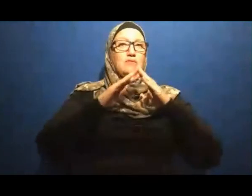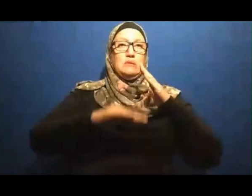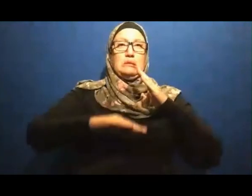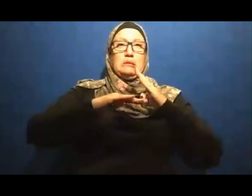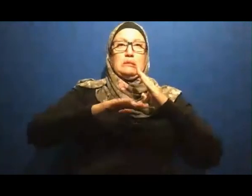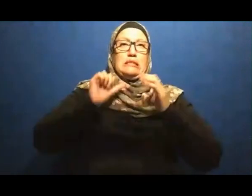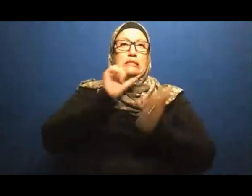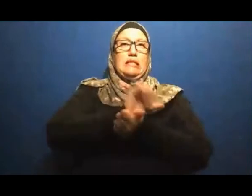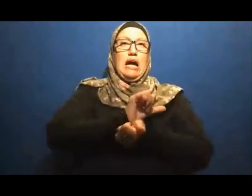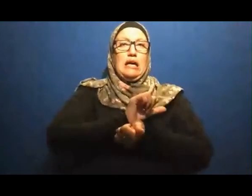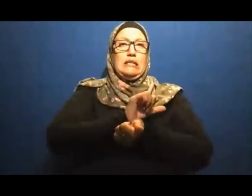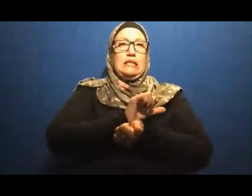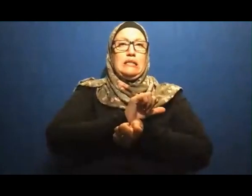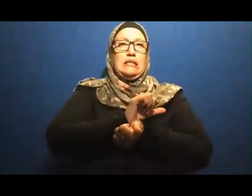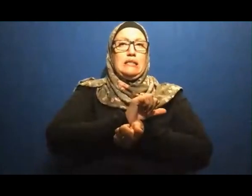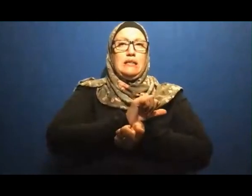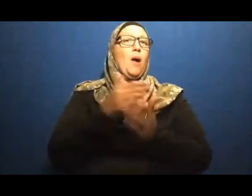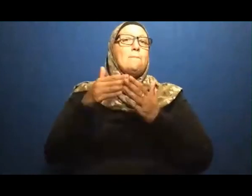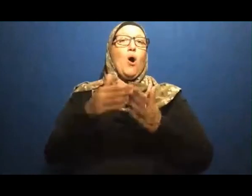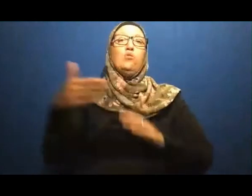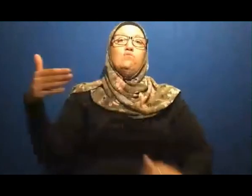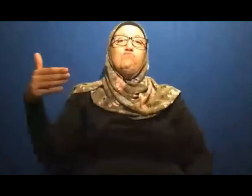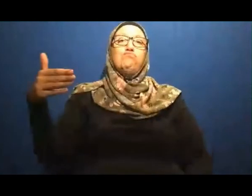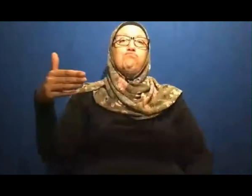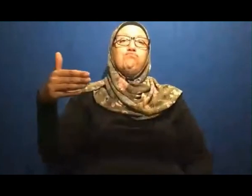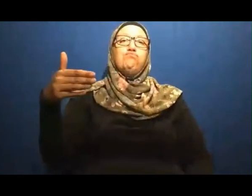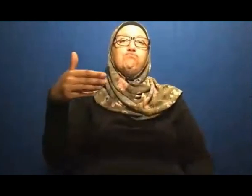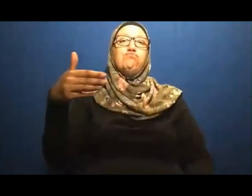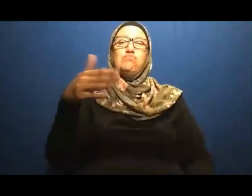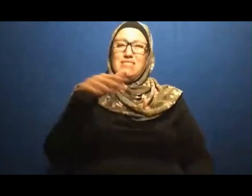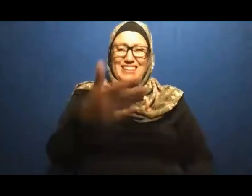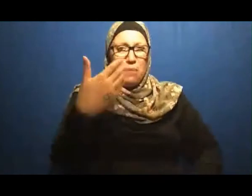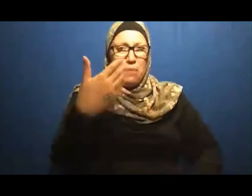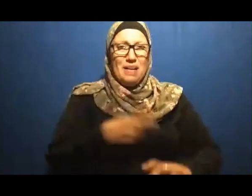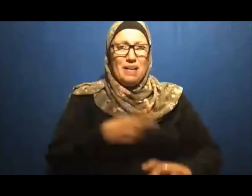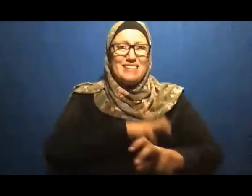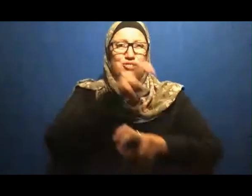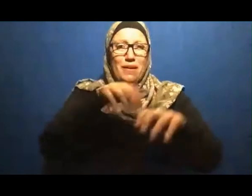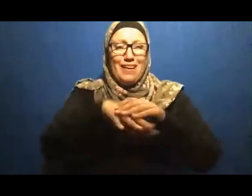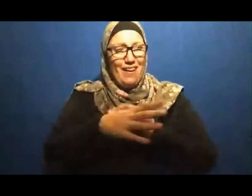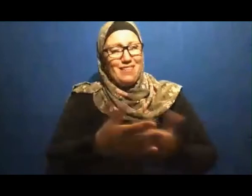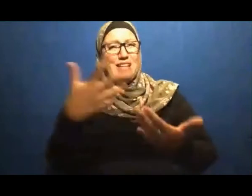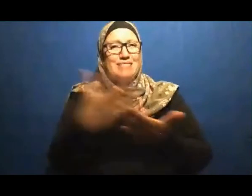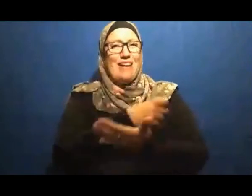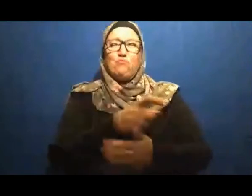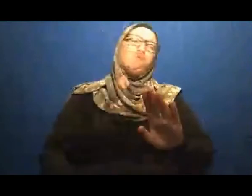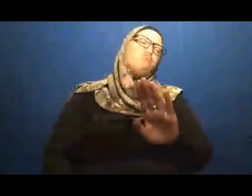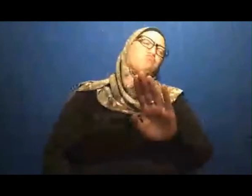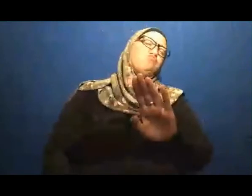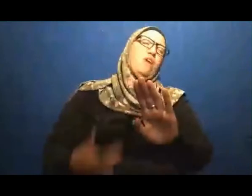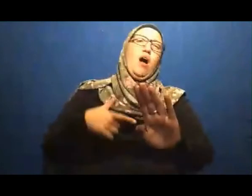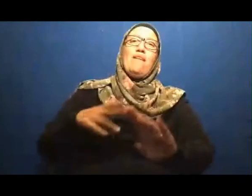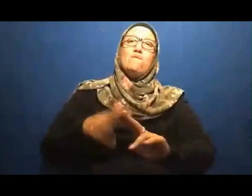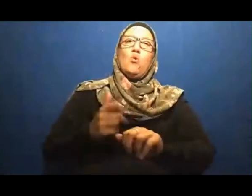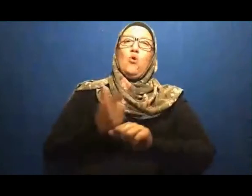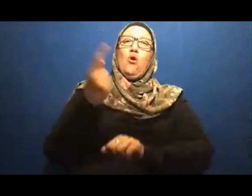And said No Thanks I'm Waiting For God To Rescue Me After a While Flood Is rising Up The guy Had